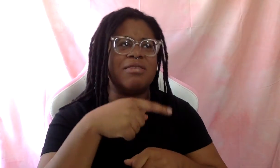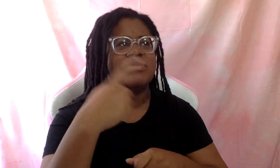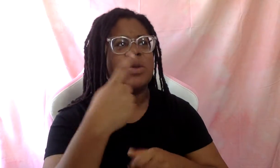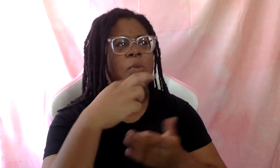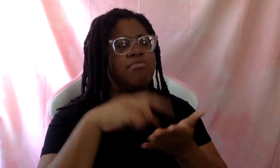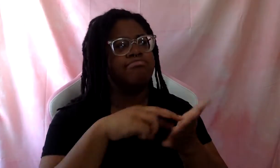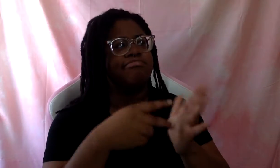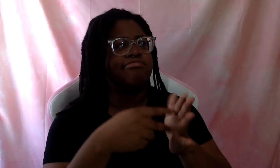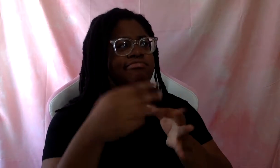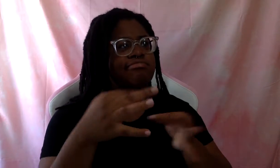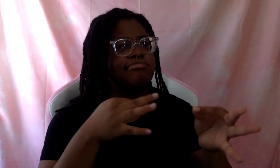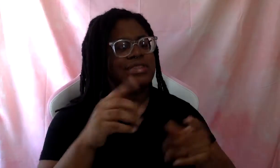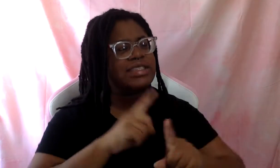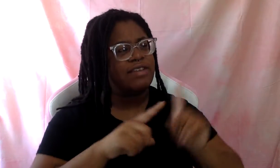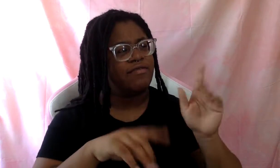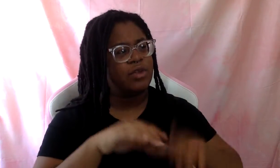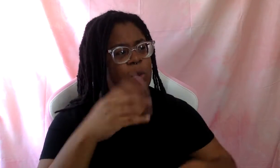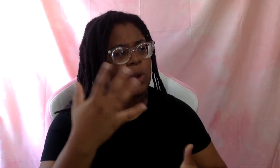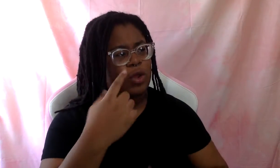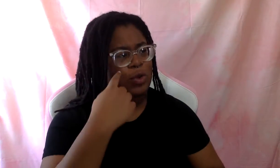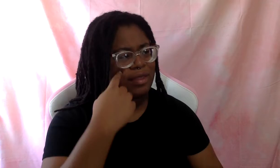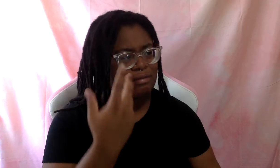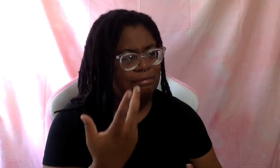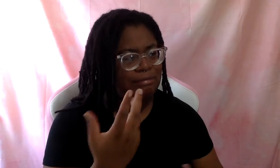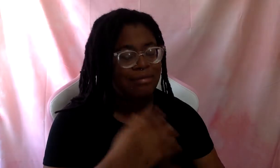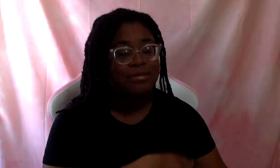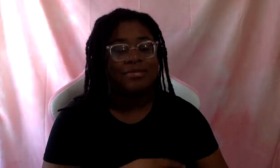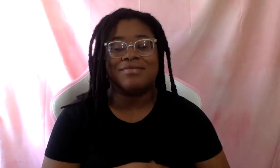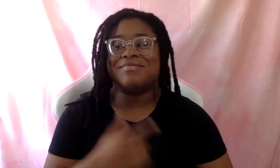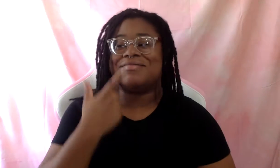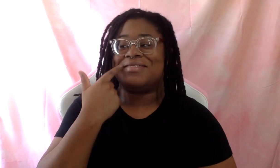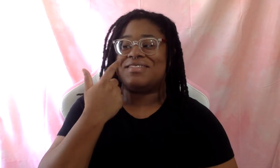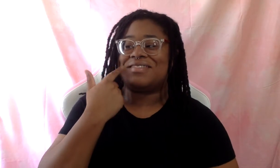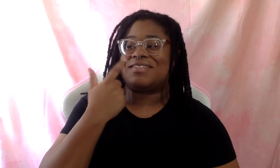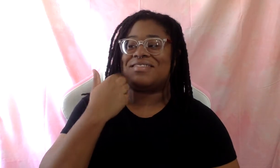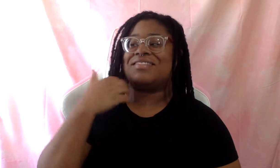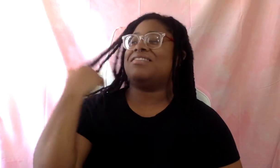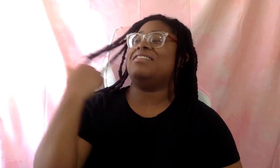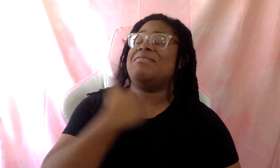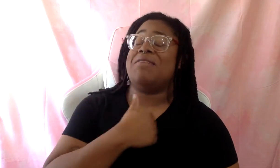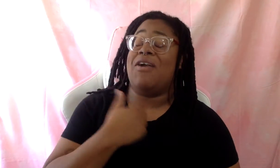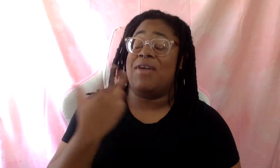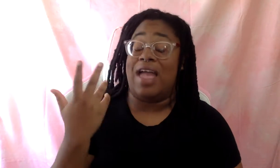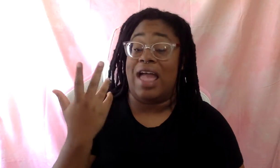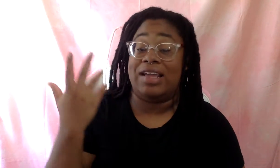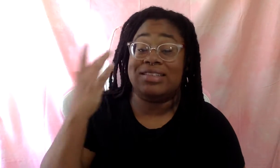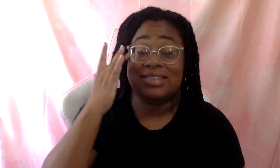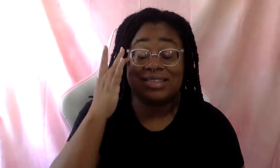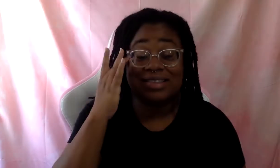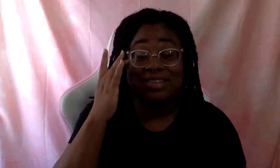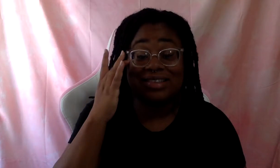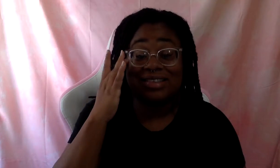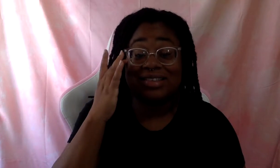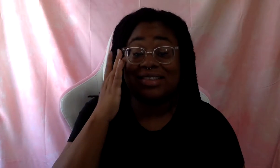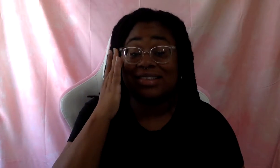you? Oh, I'm sorry. Uh, Sunday.